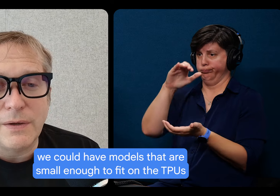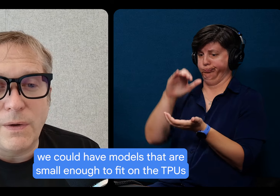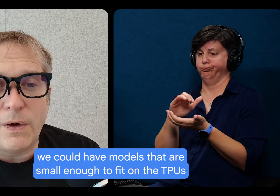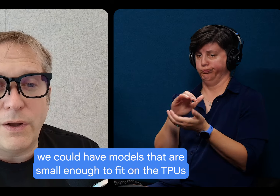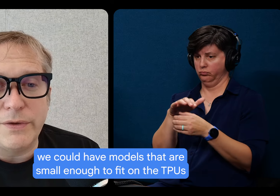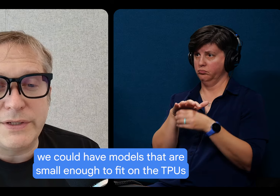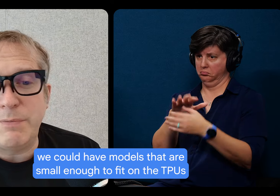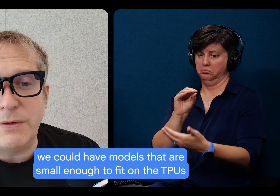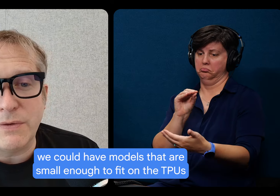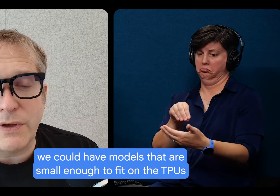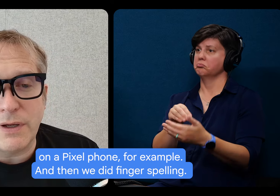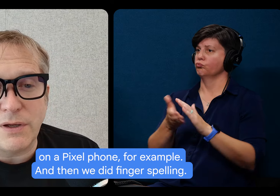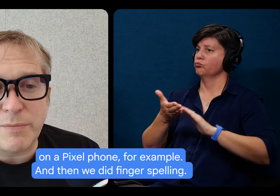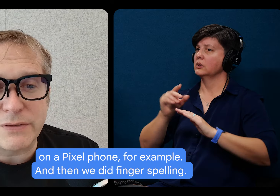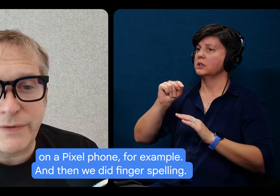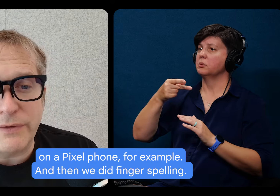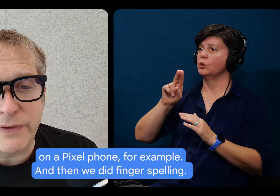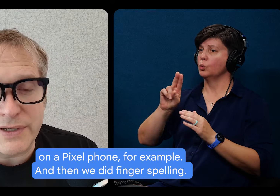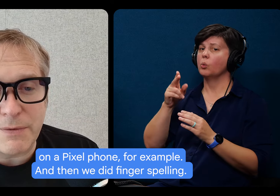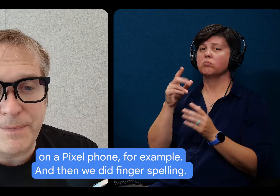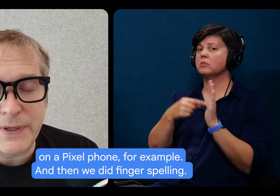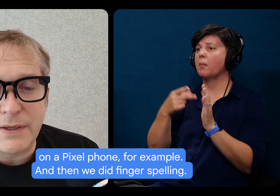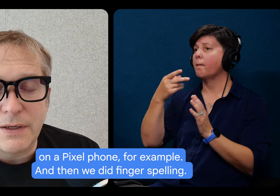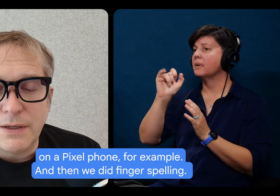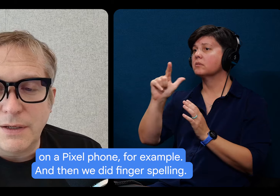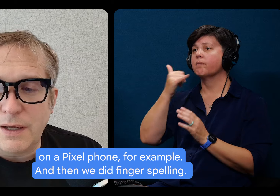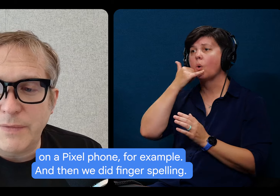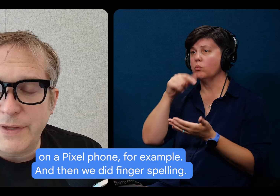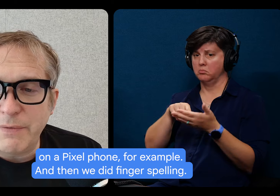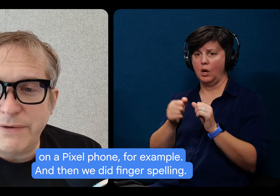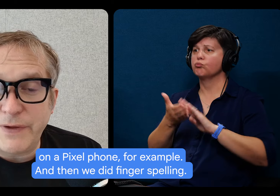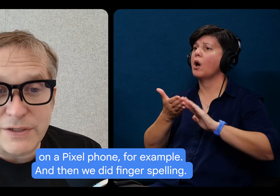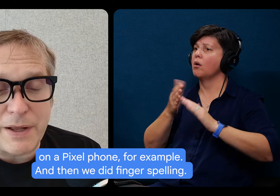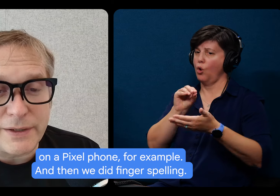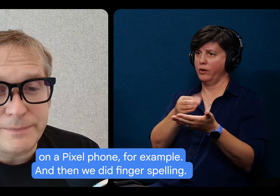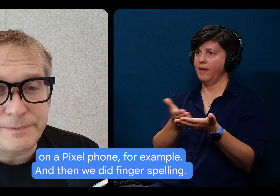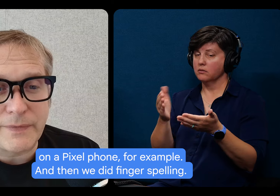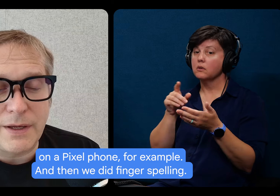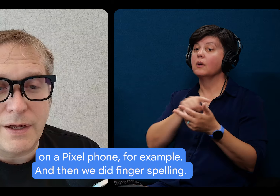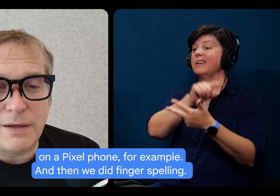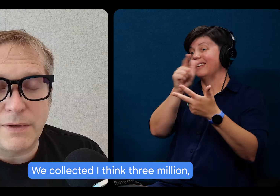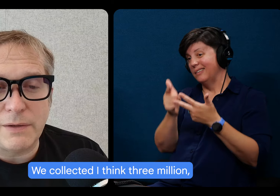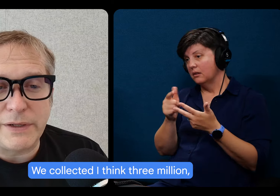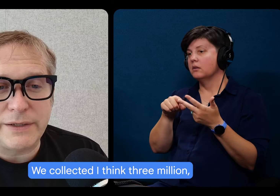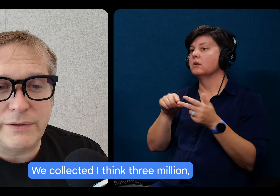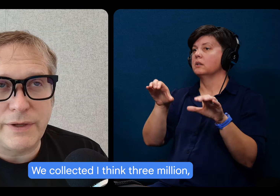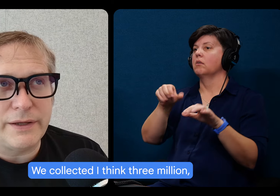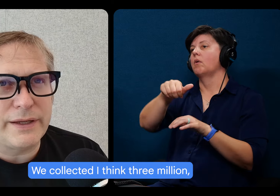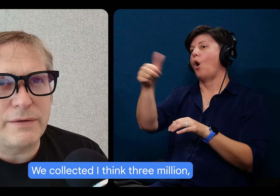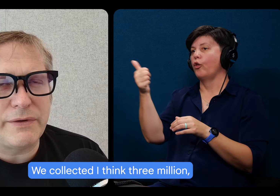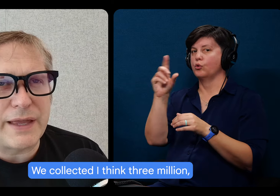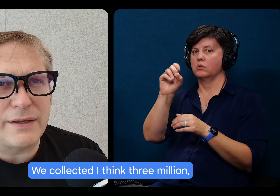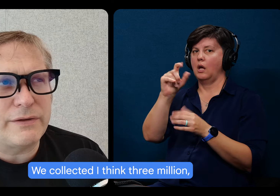on the TPUs on a, on a pixel phone, for example. Um, and then we did fingerspelling. Um, I, we collected,